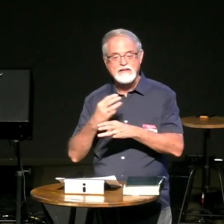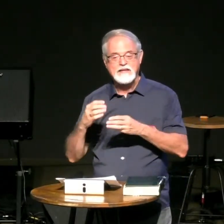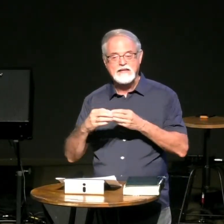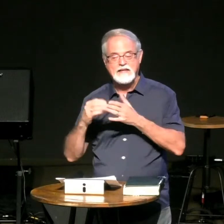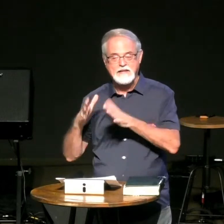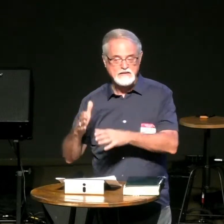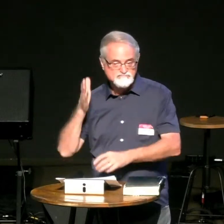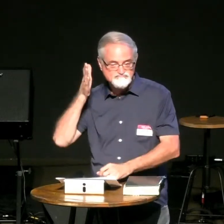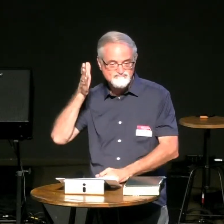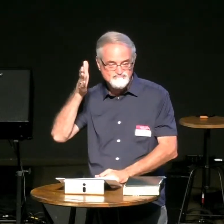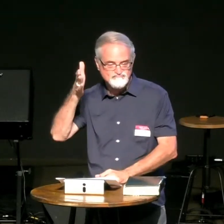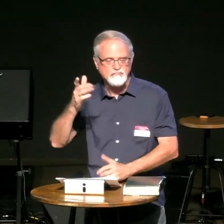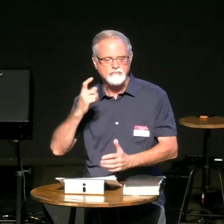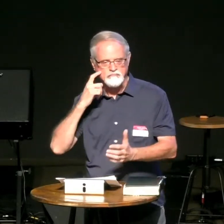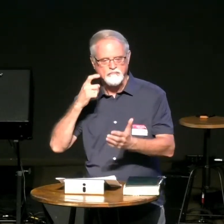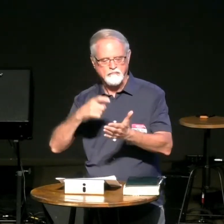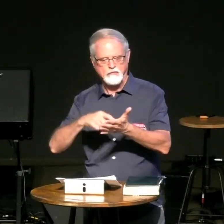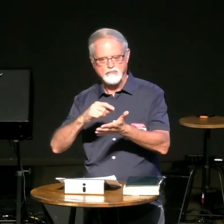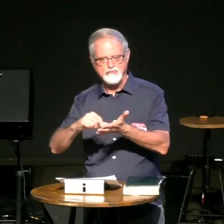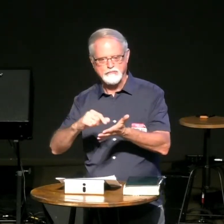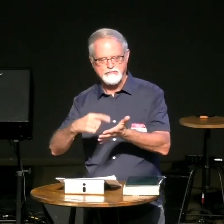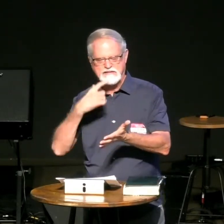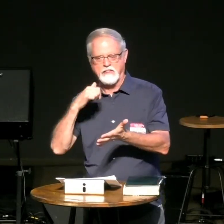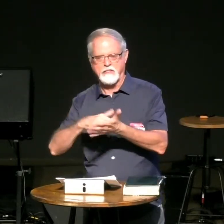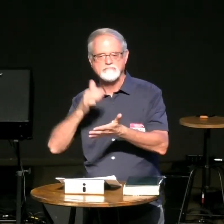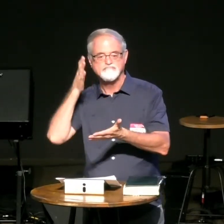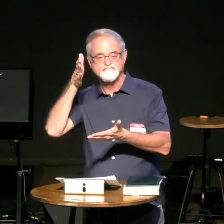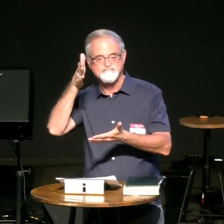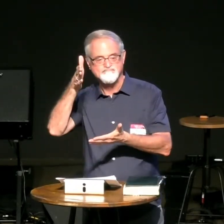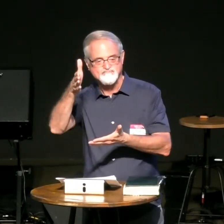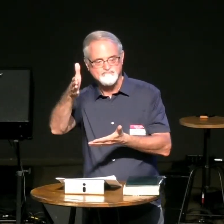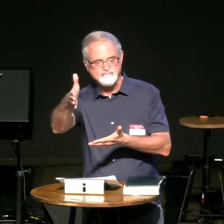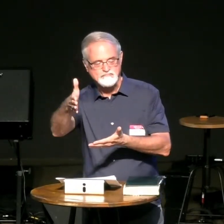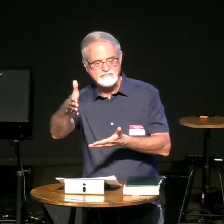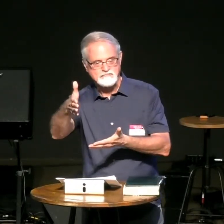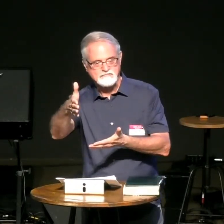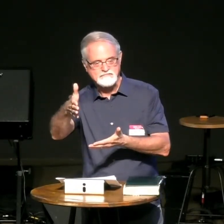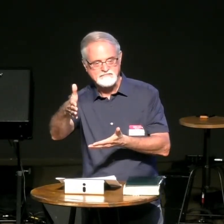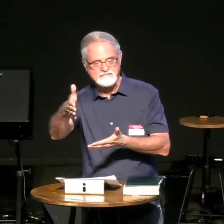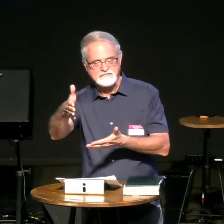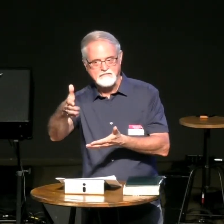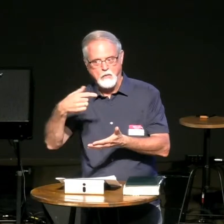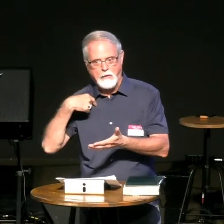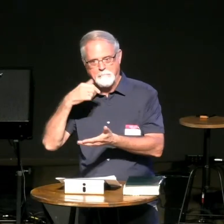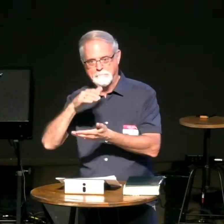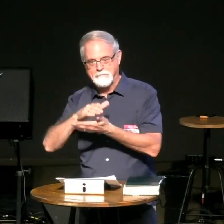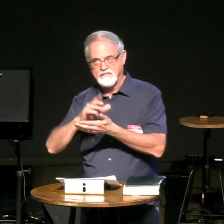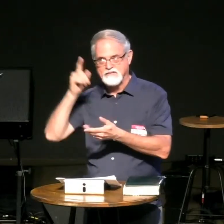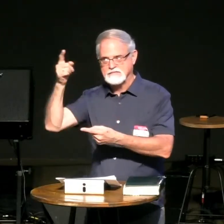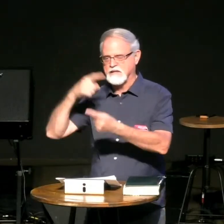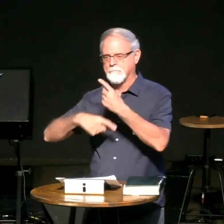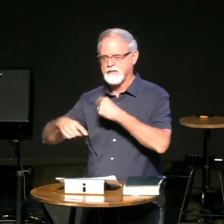compare that today to the world leaders right what do they want they want popularity rather than the truth